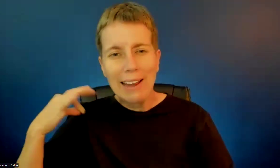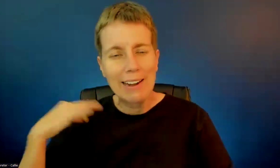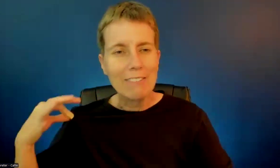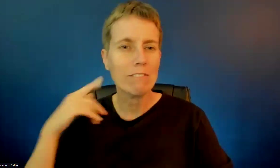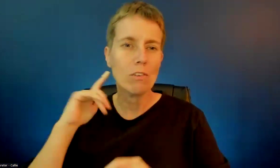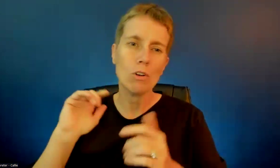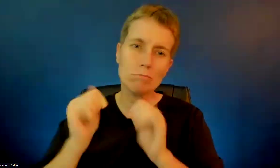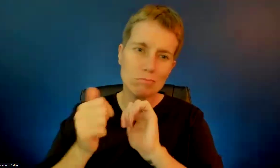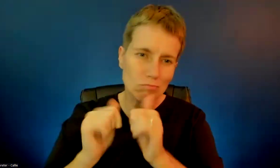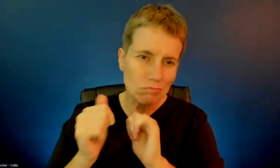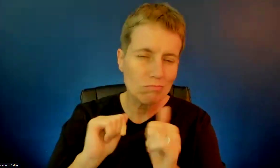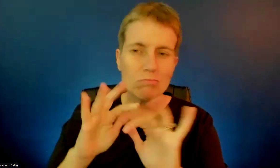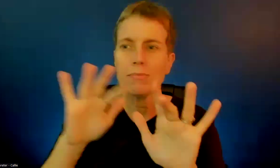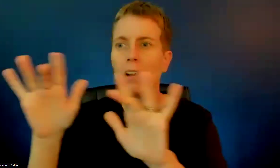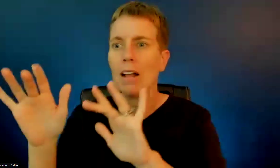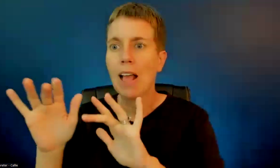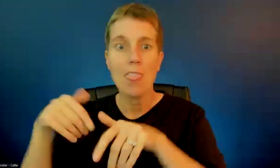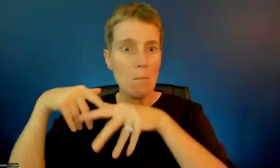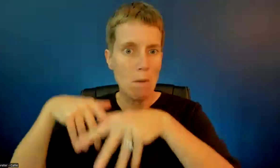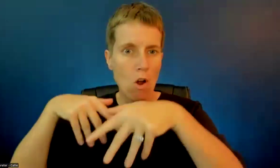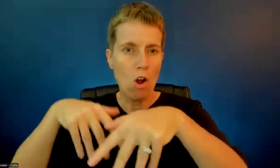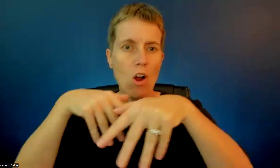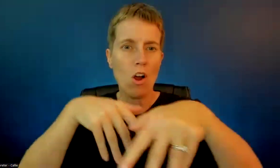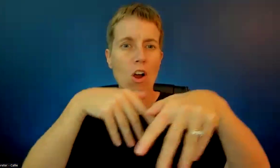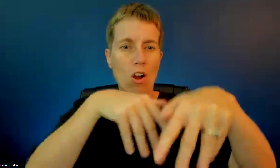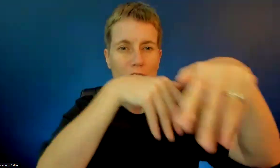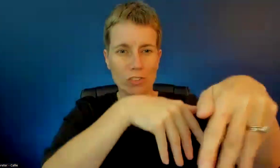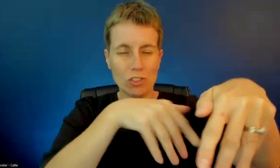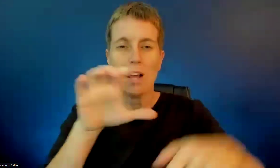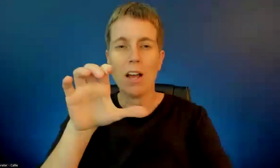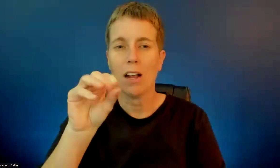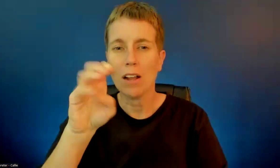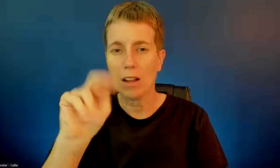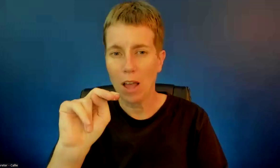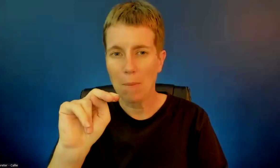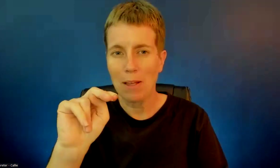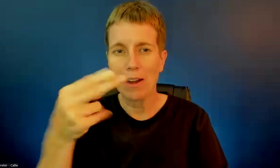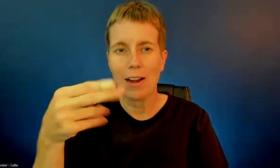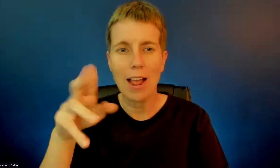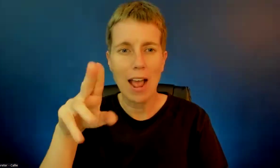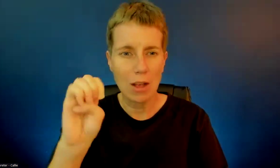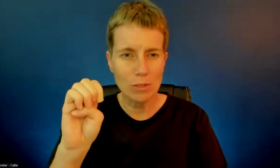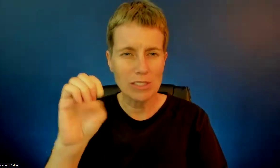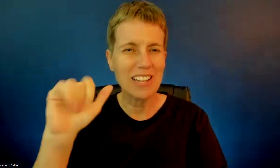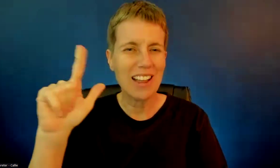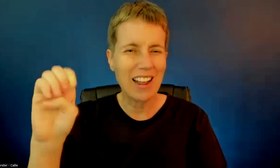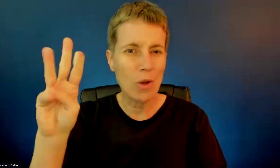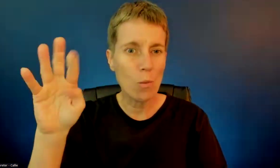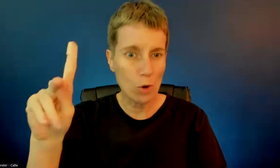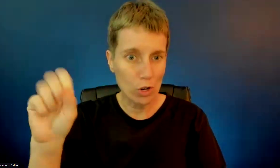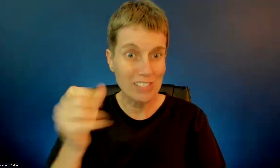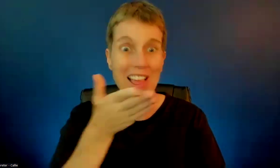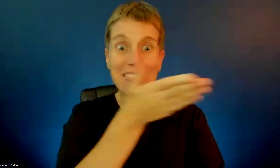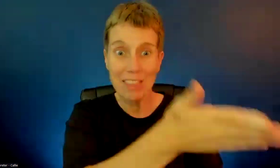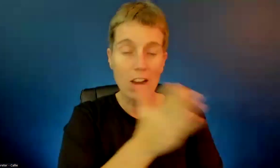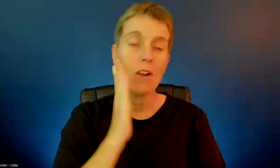Aleworks, and at the Aleworks, there'll be several artists performing spoken word. I'm